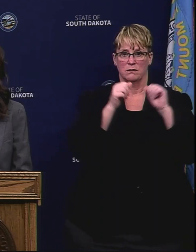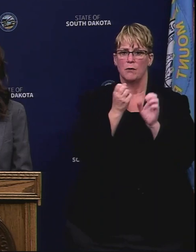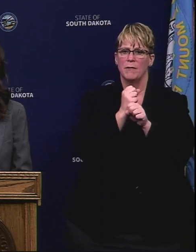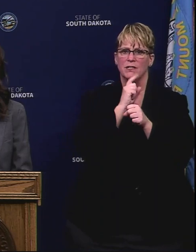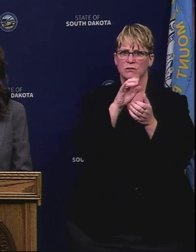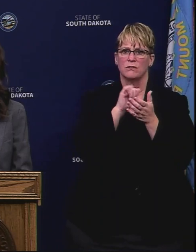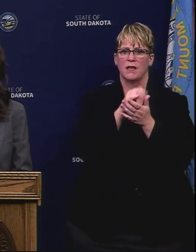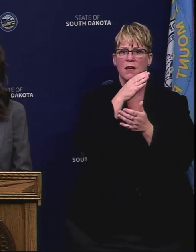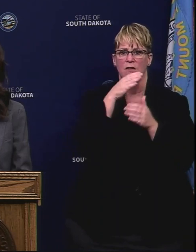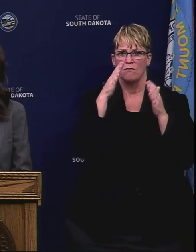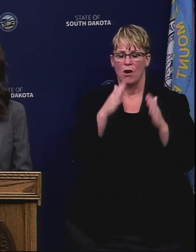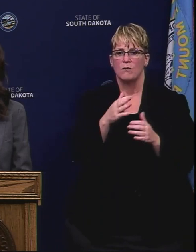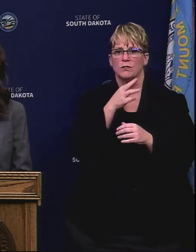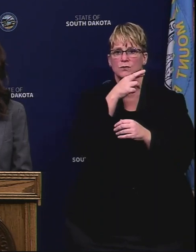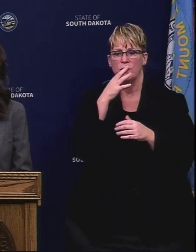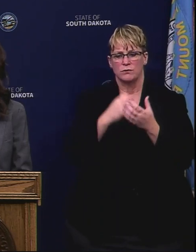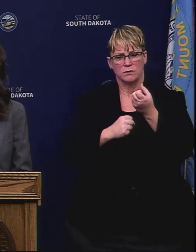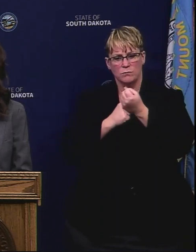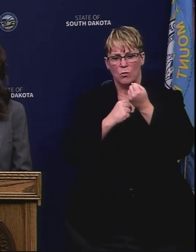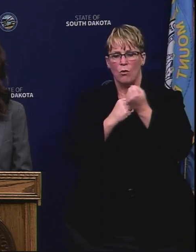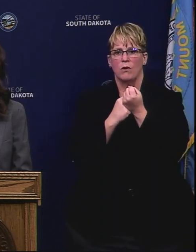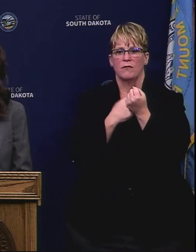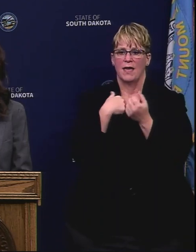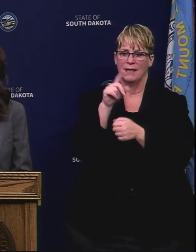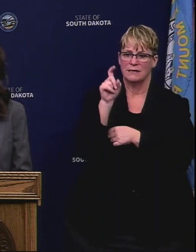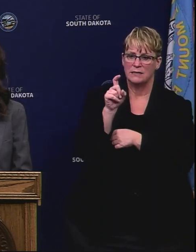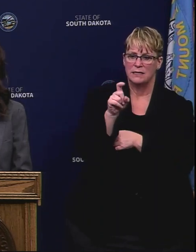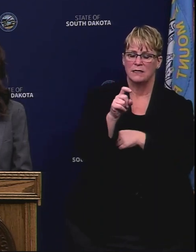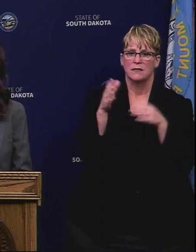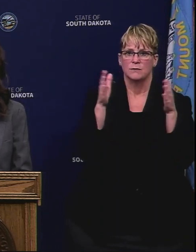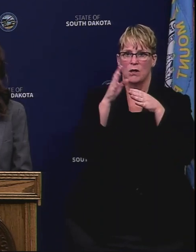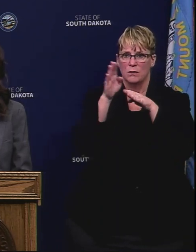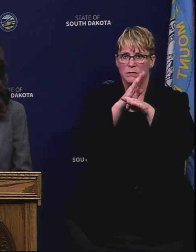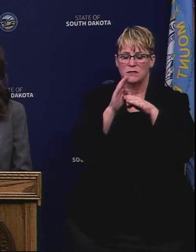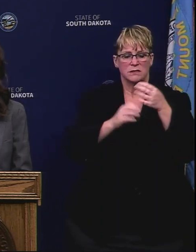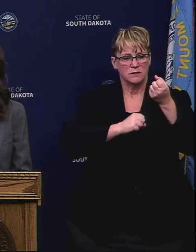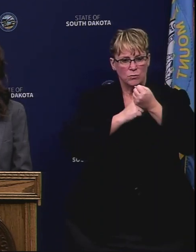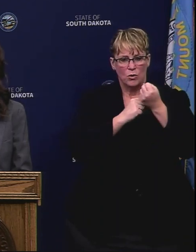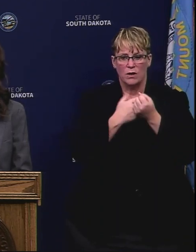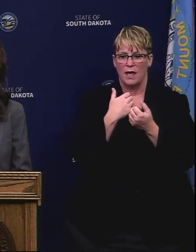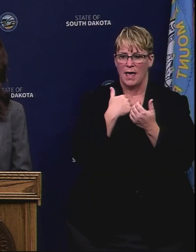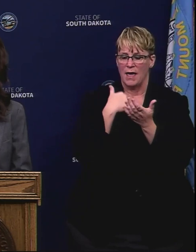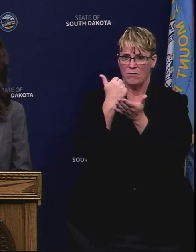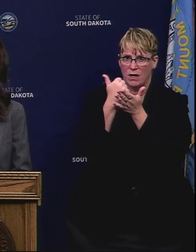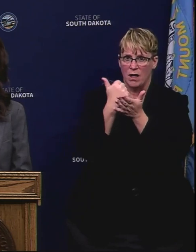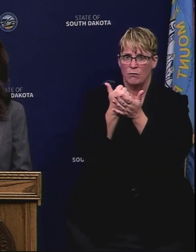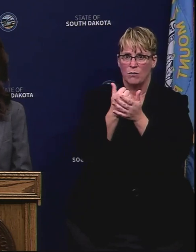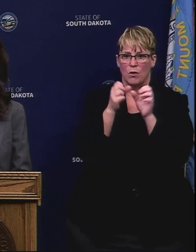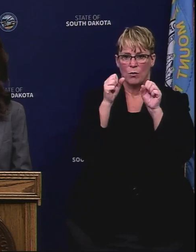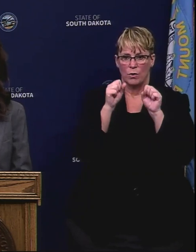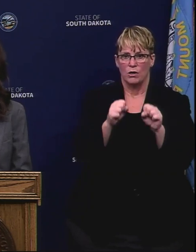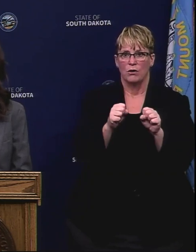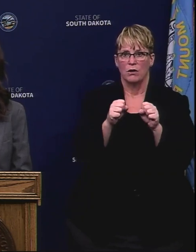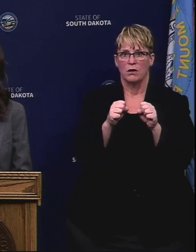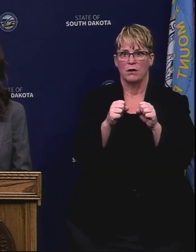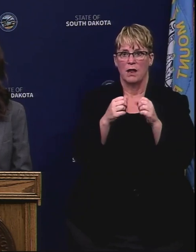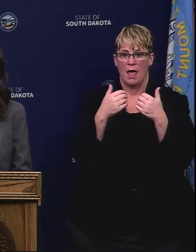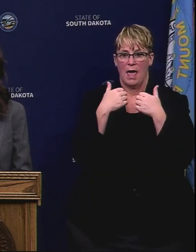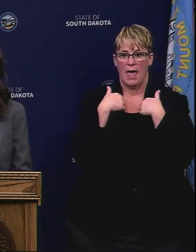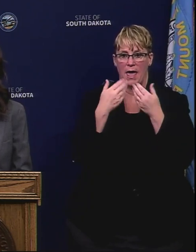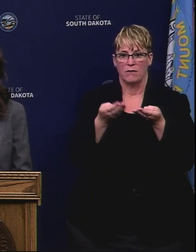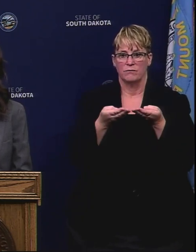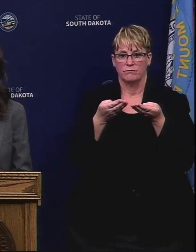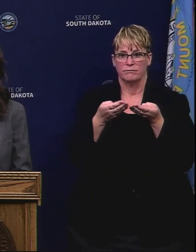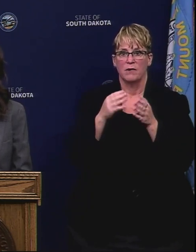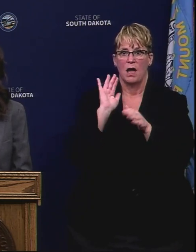and ranchers were supported and that small businesses were supported and that we had the ability to pass our operations on